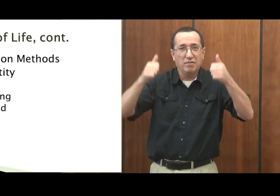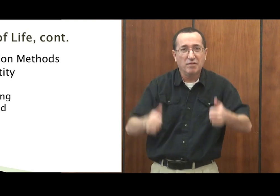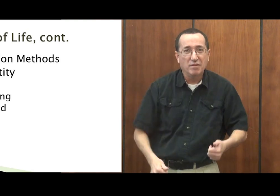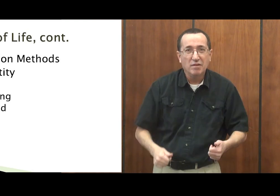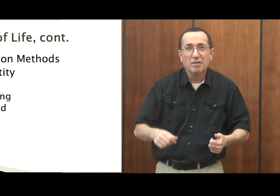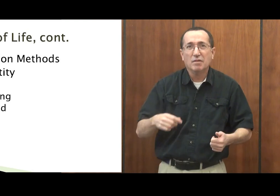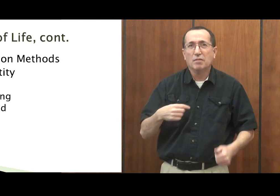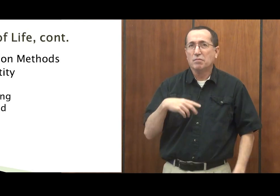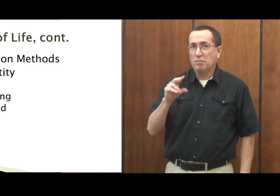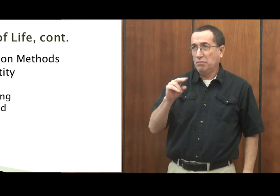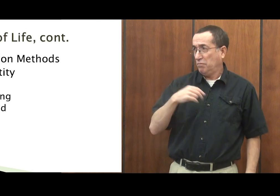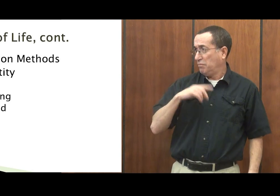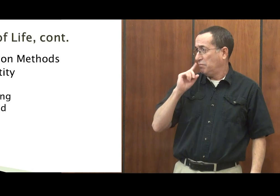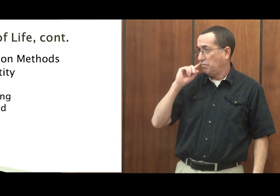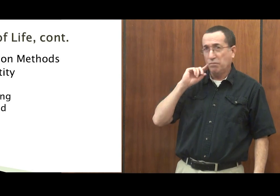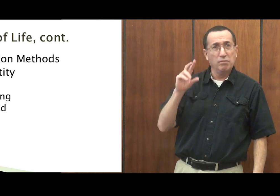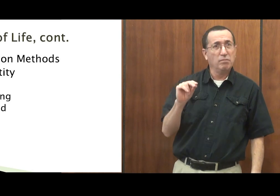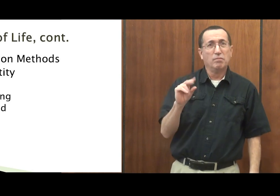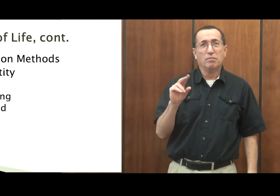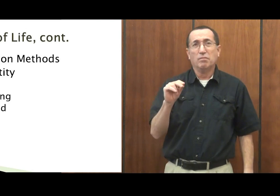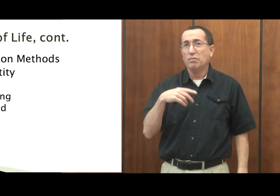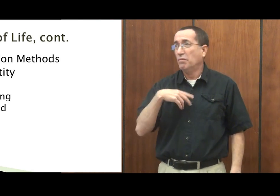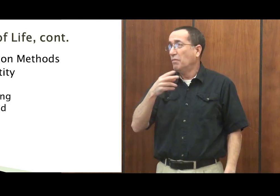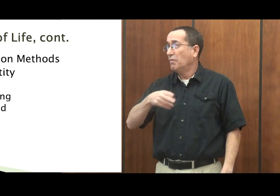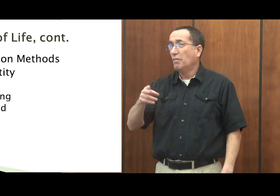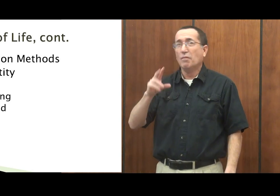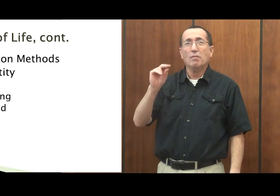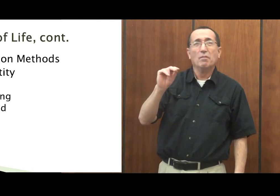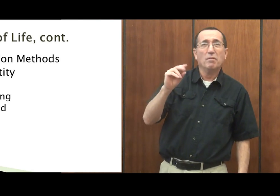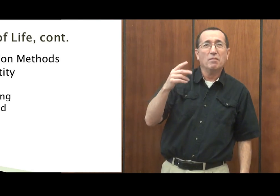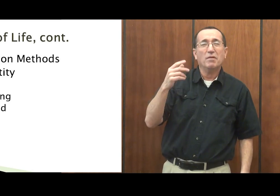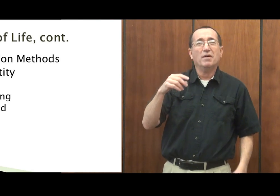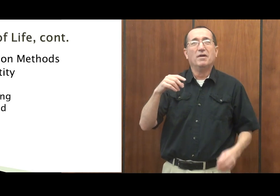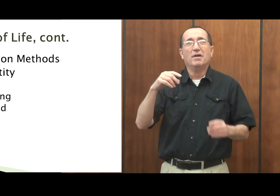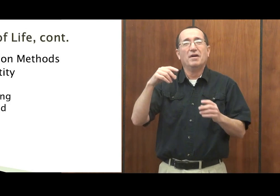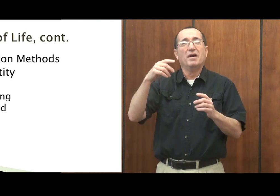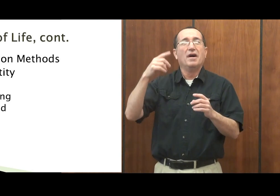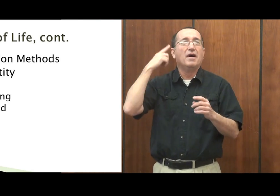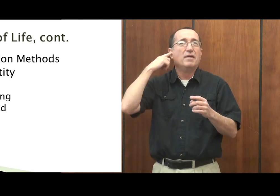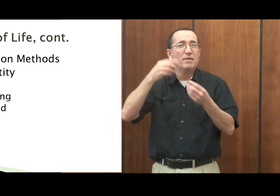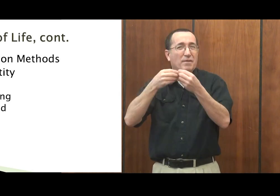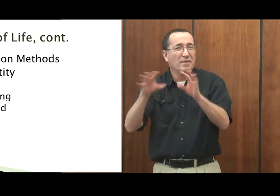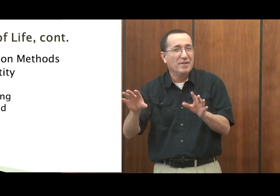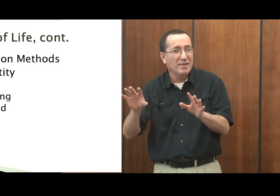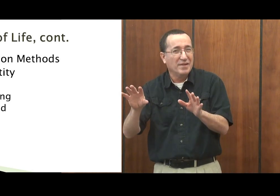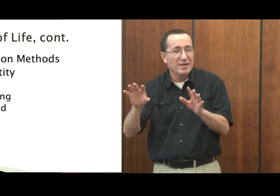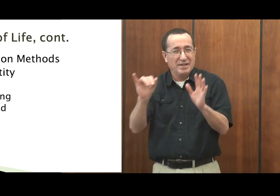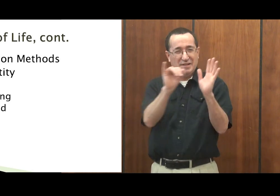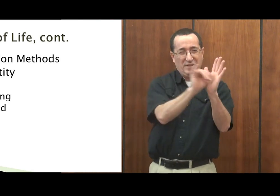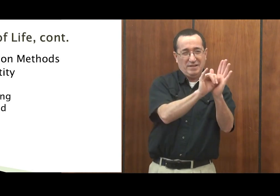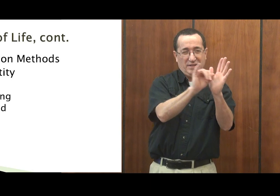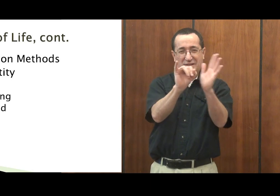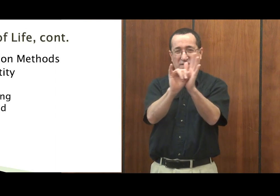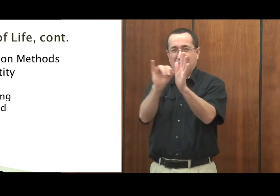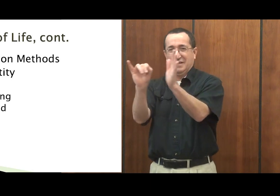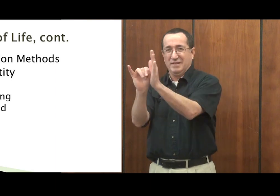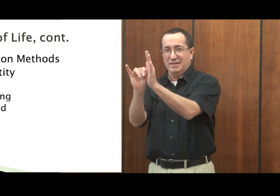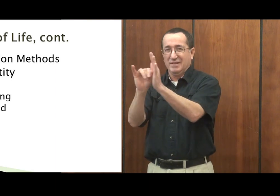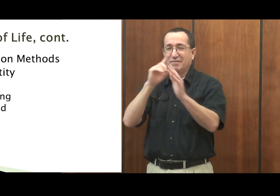Or I have a hearing loss. Or other people will be in complete denial. I was like, I'm here fine. So there's different